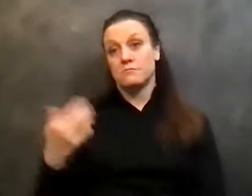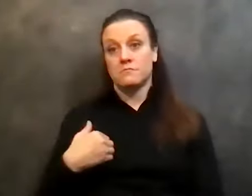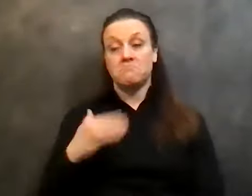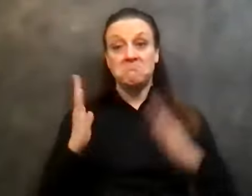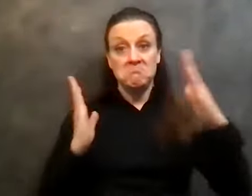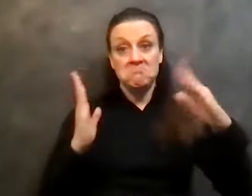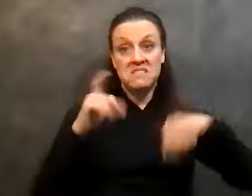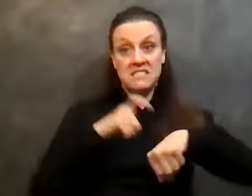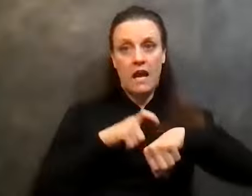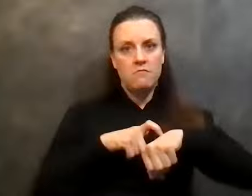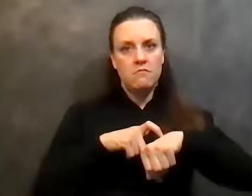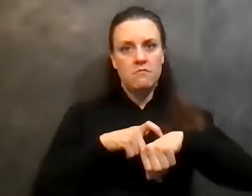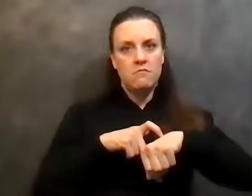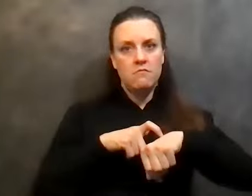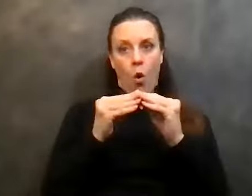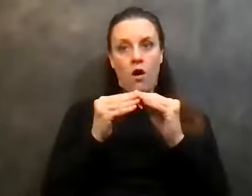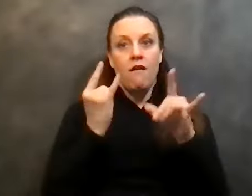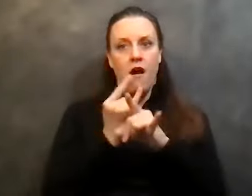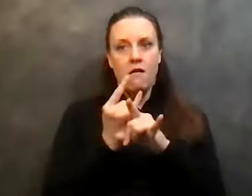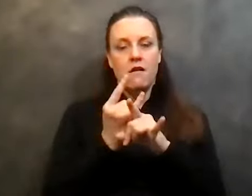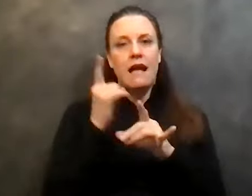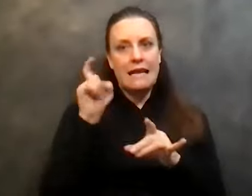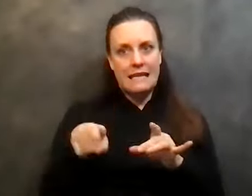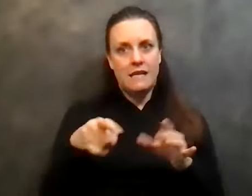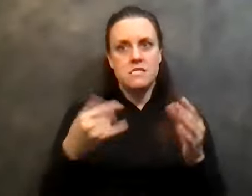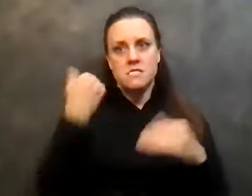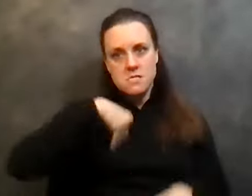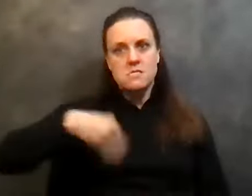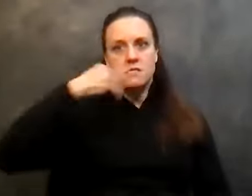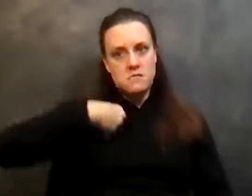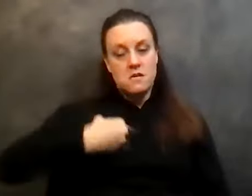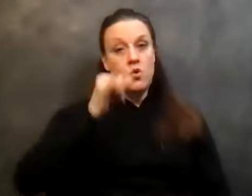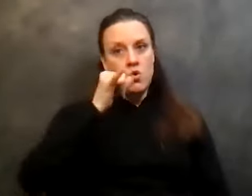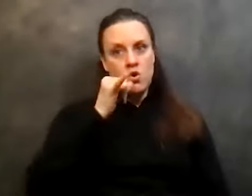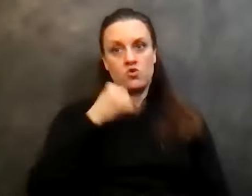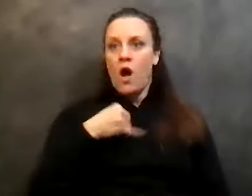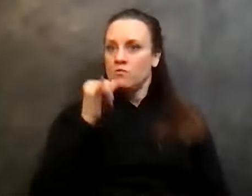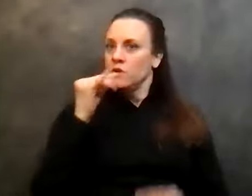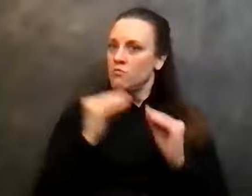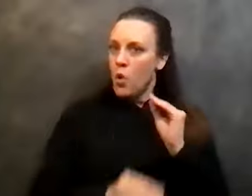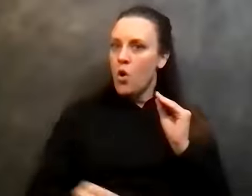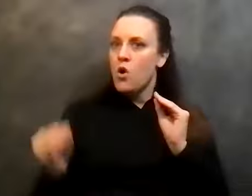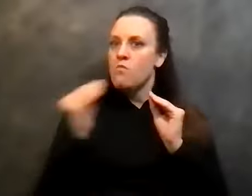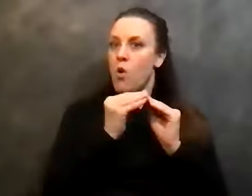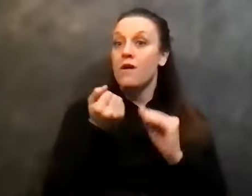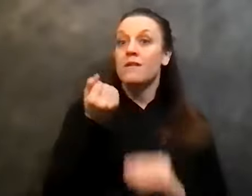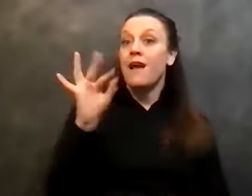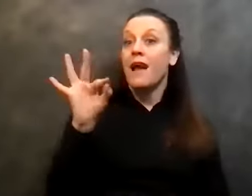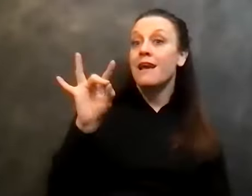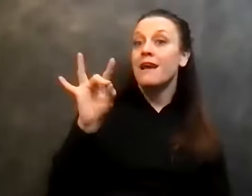time, more alcohol needed to go into my body. So I was drinking more in 1989 than I was in 1988.